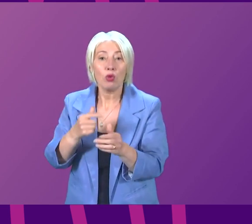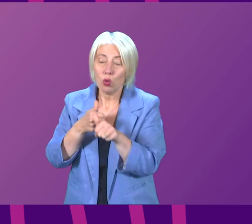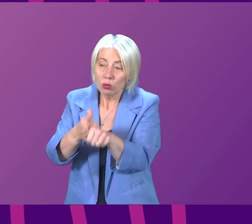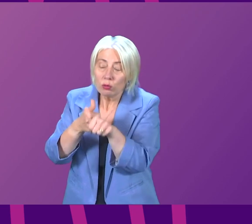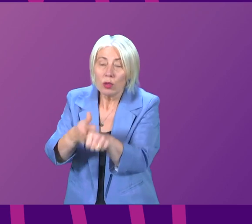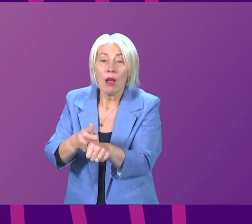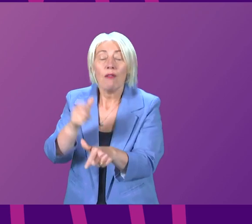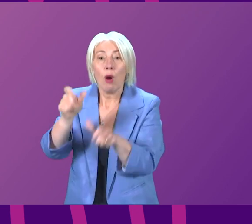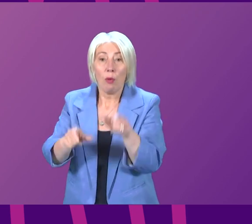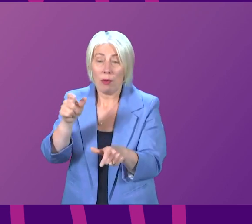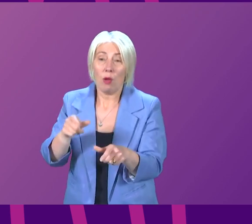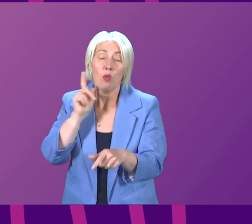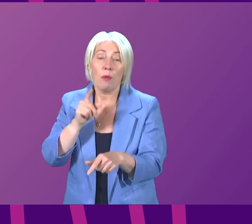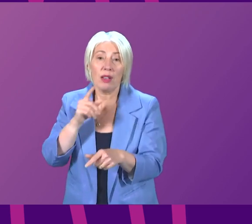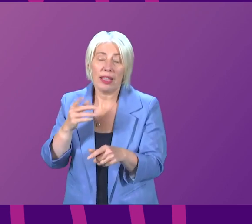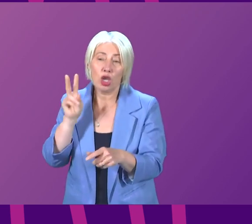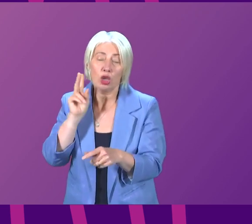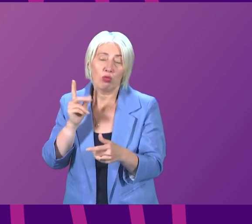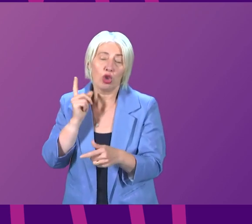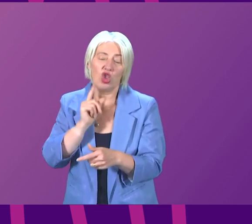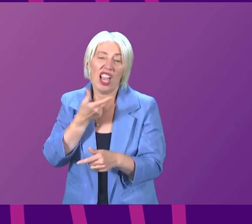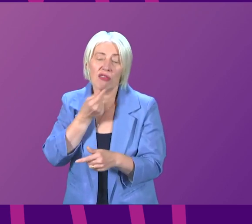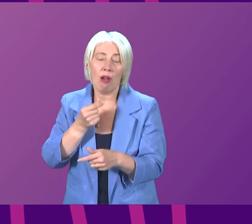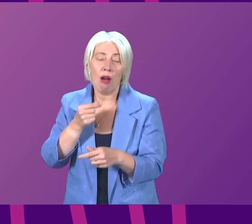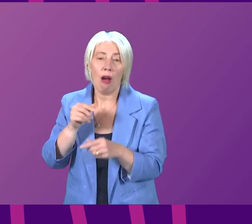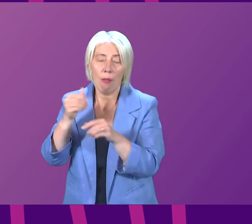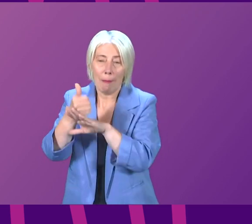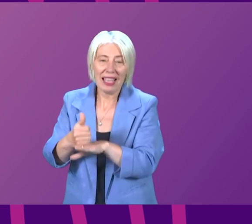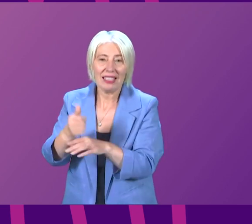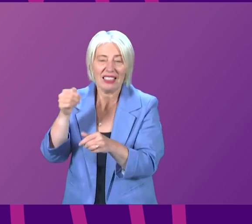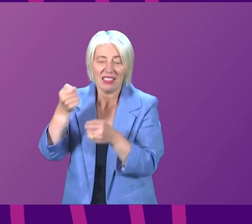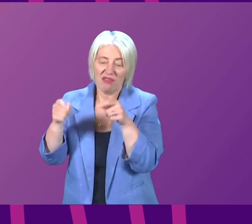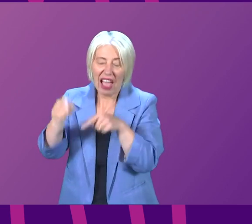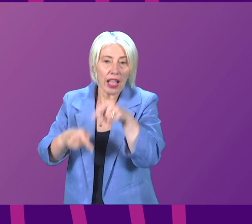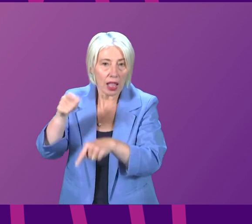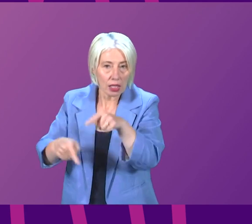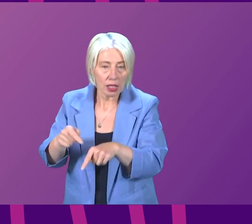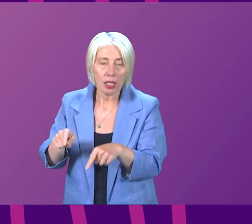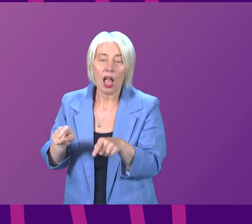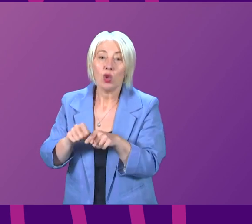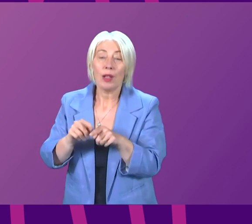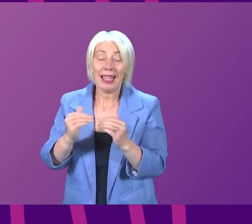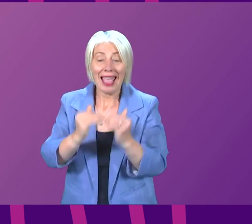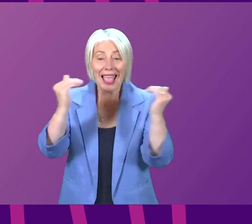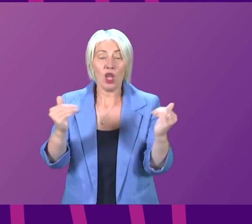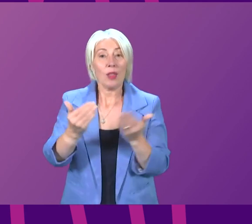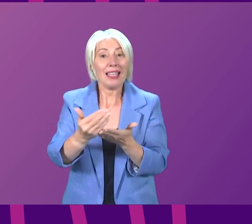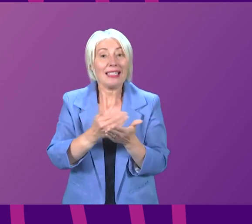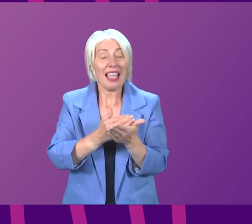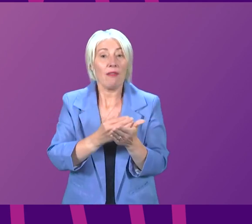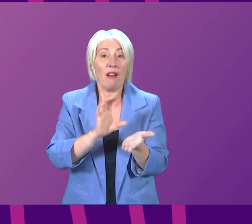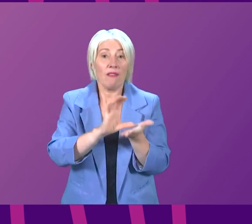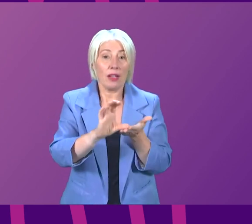survivors of gender based violence through the Victim Centred Approach Fund and the Delivering Equally Safe Fund is providing £19 million